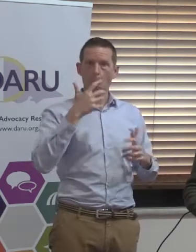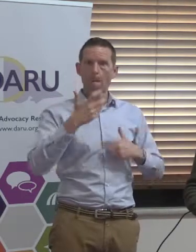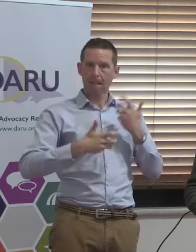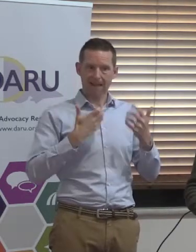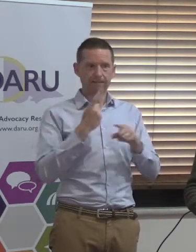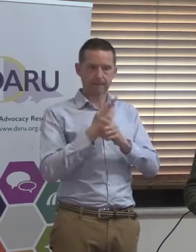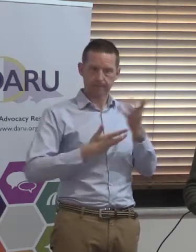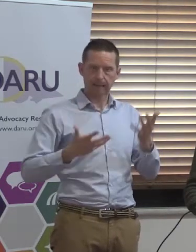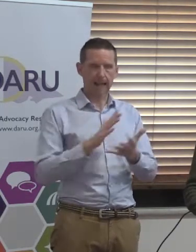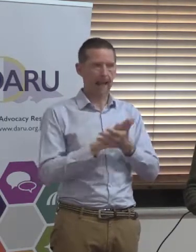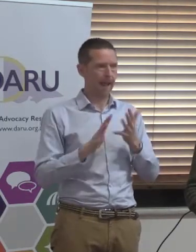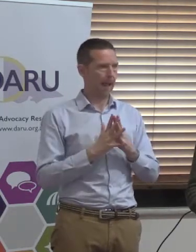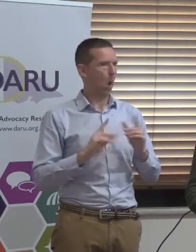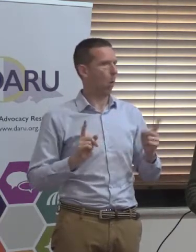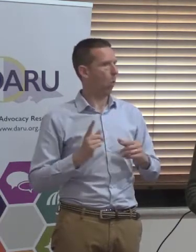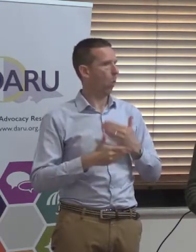How do you actually do it?